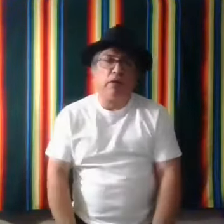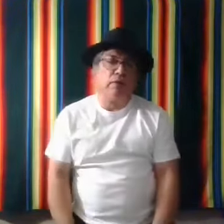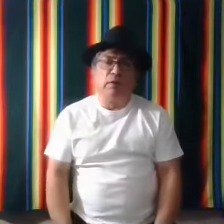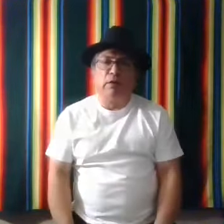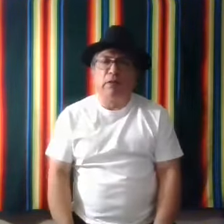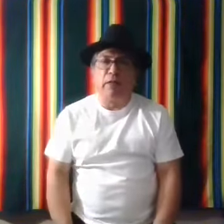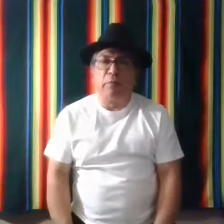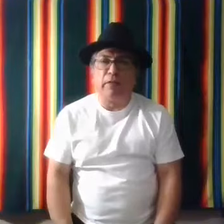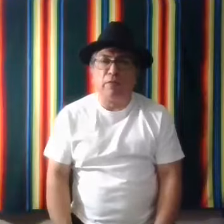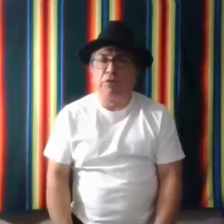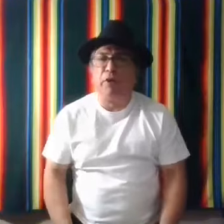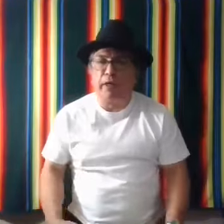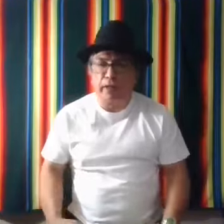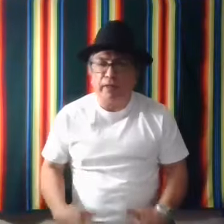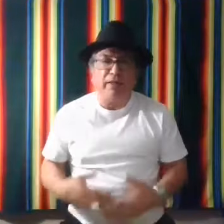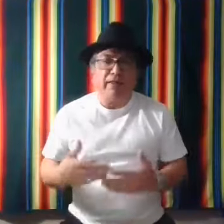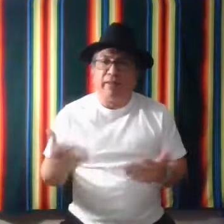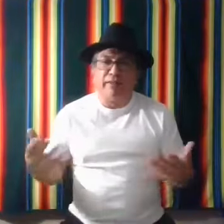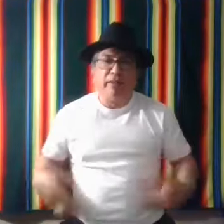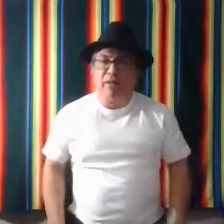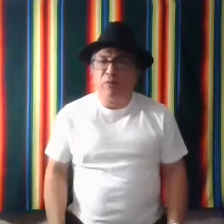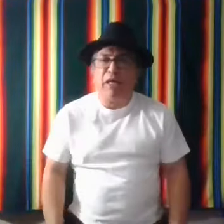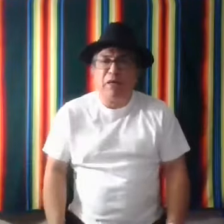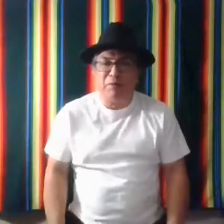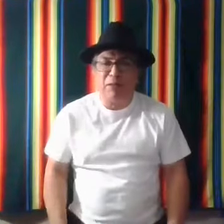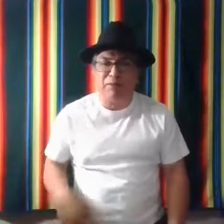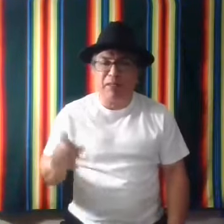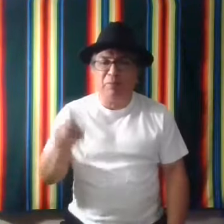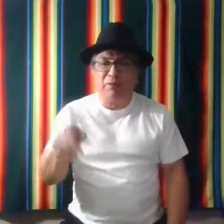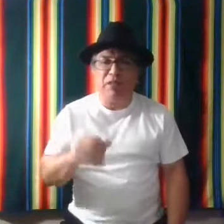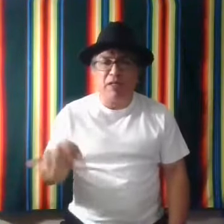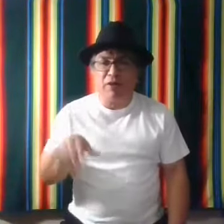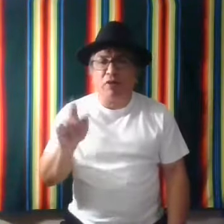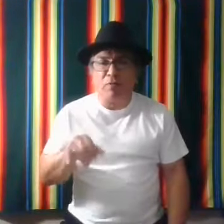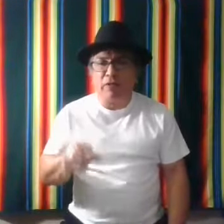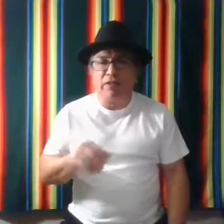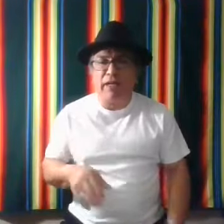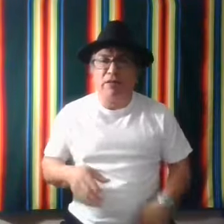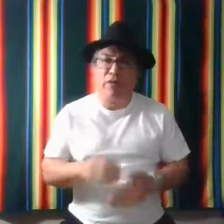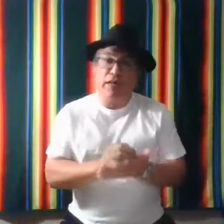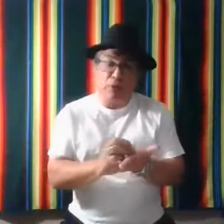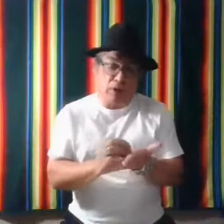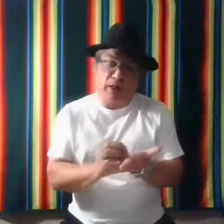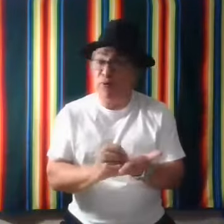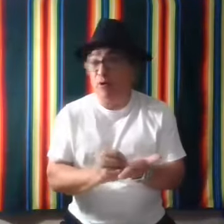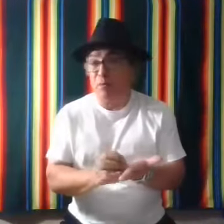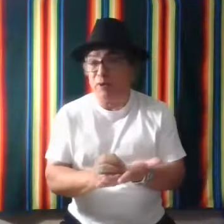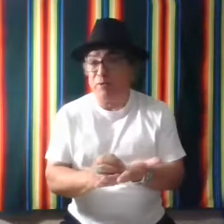I was like in about the first grade and I didn't know what, what he was saying, but he was talking with his hands. So he wound up drawing a picture